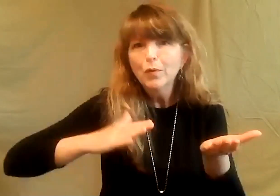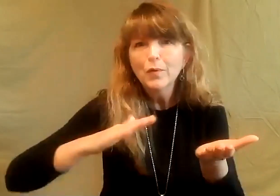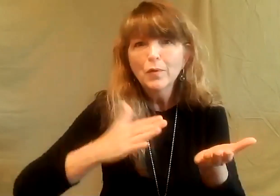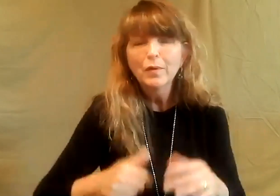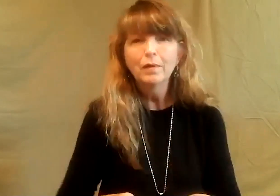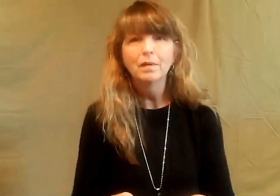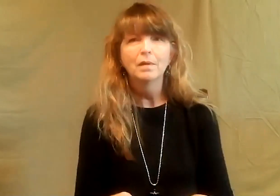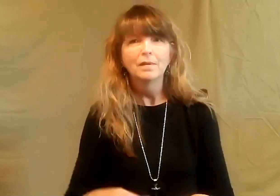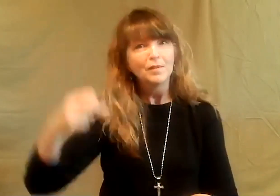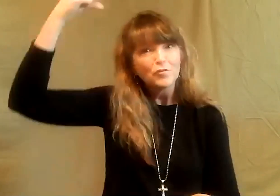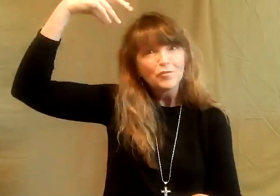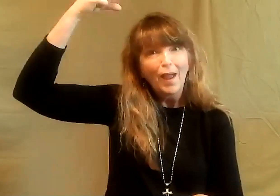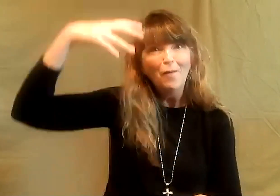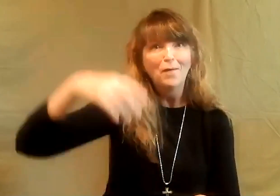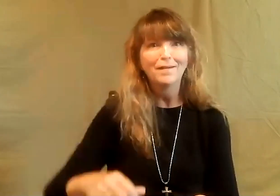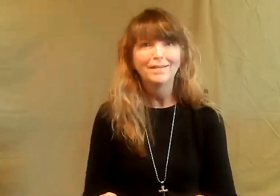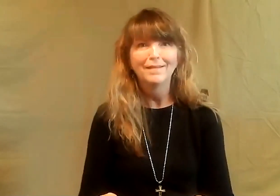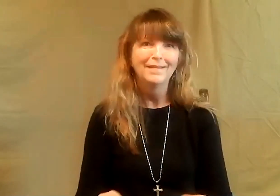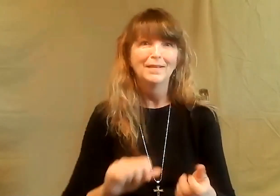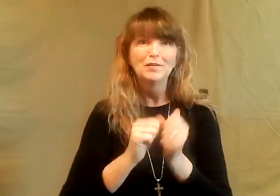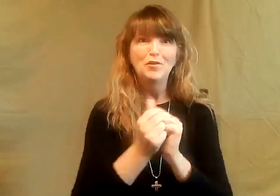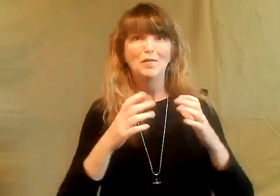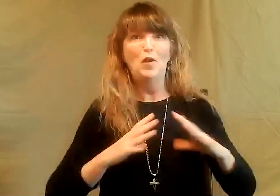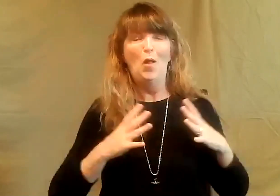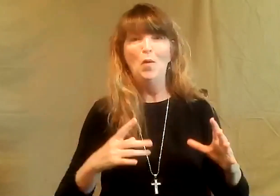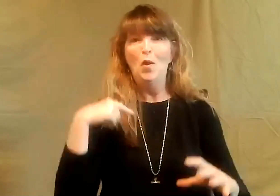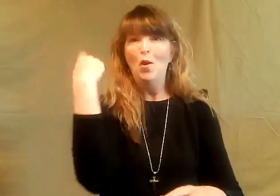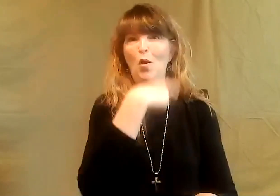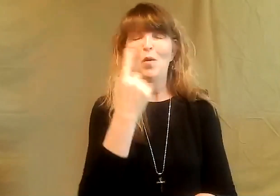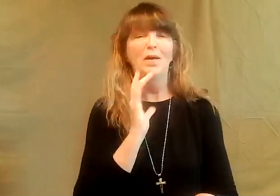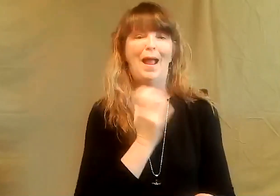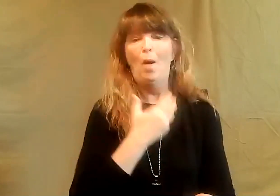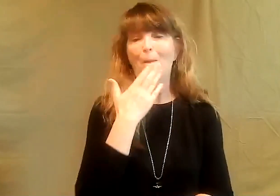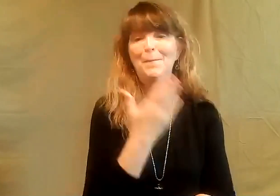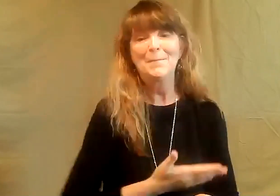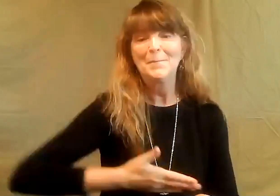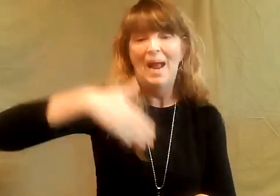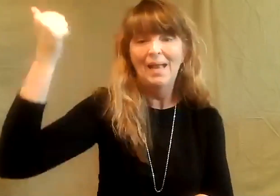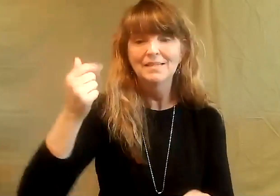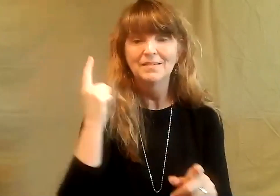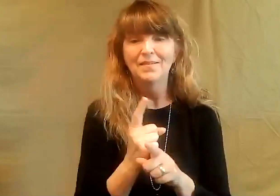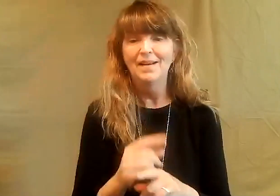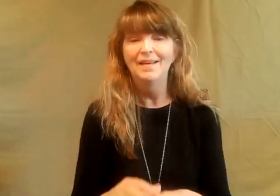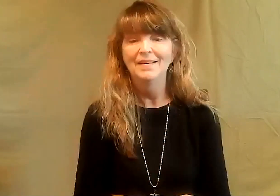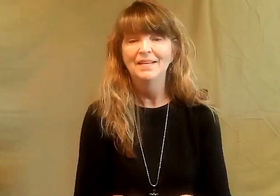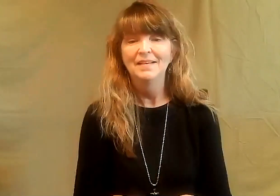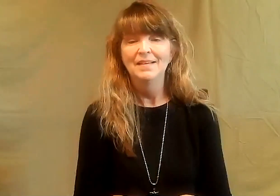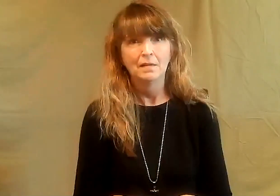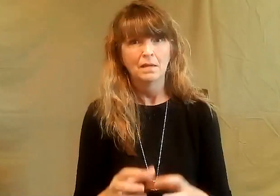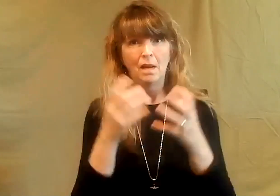can buy the food we can cook the meals we can get the showers ready we can change our clothes we can look our very best before our guests